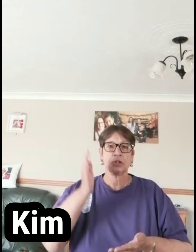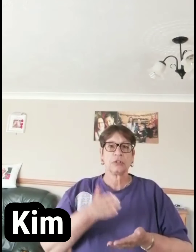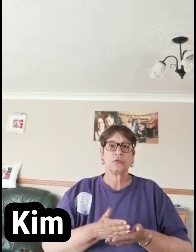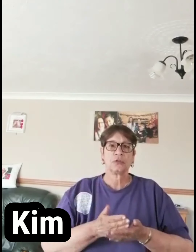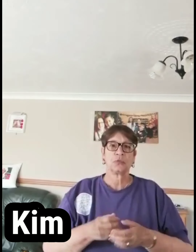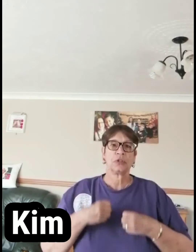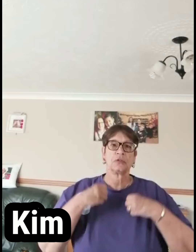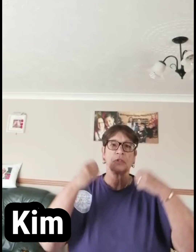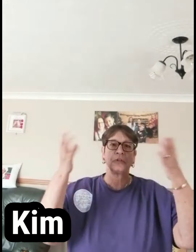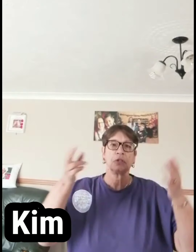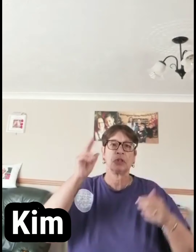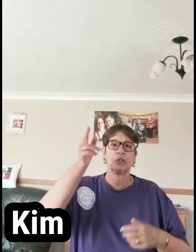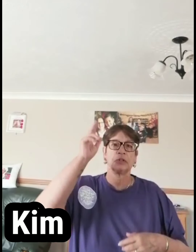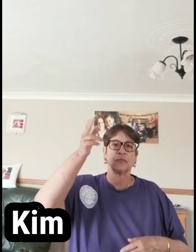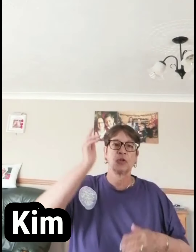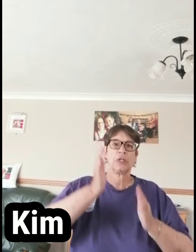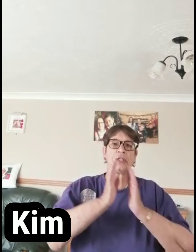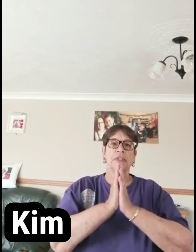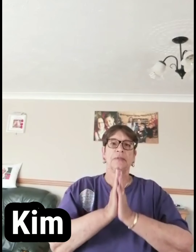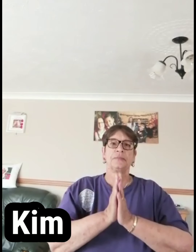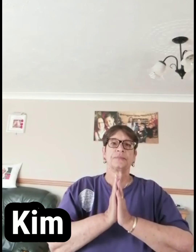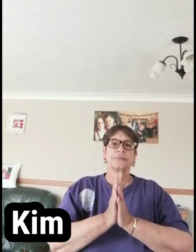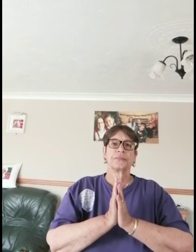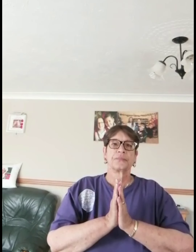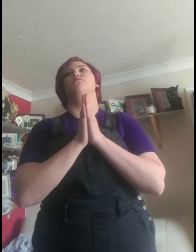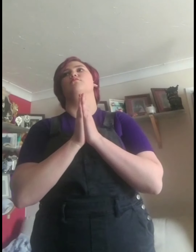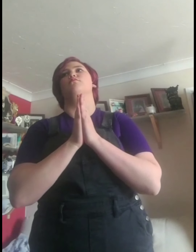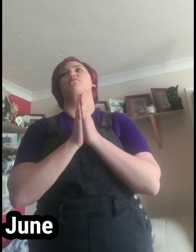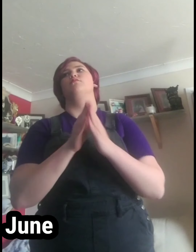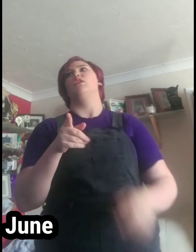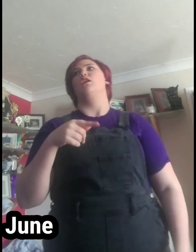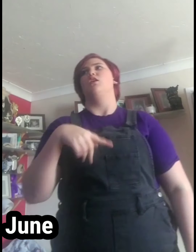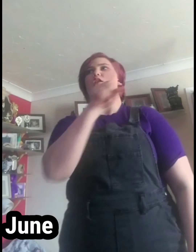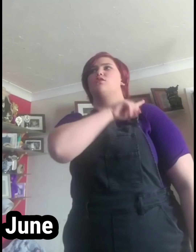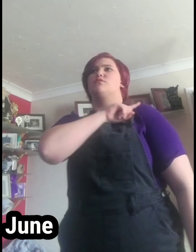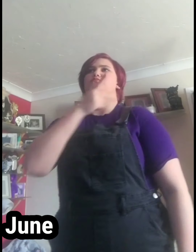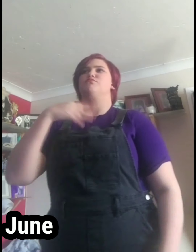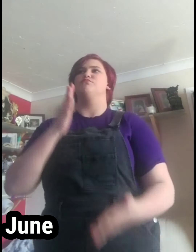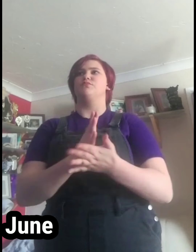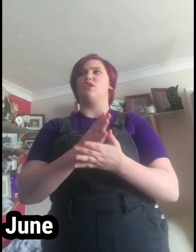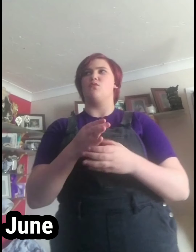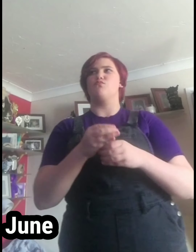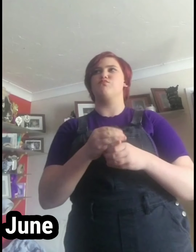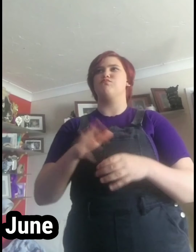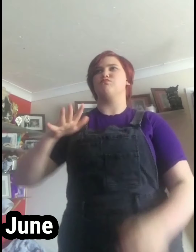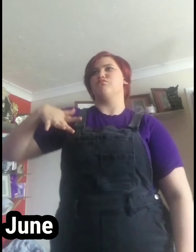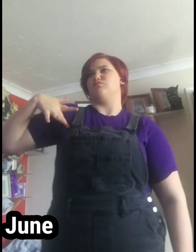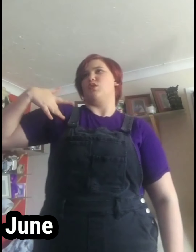believed and we'll shine again in grace Then why do we keep strangling me when